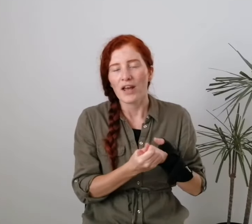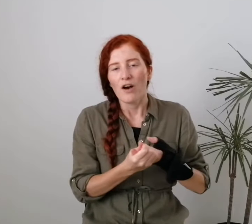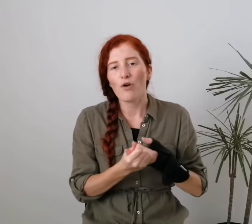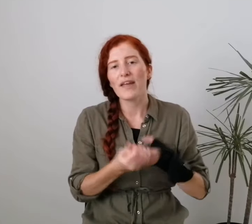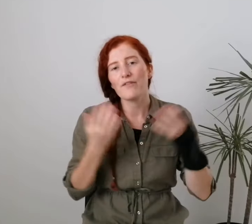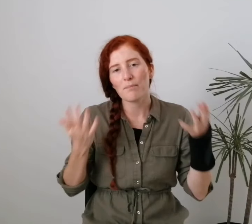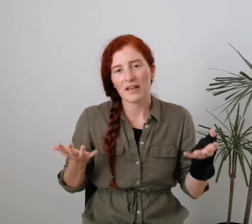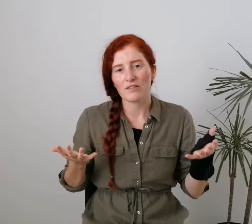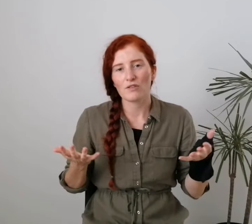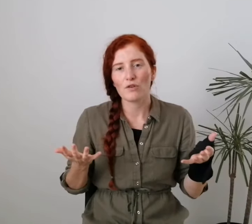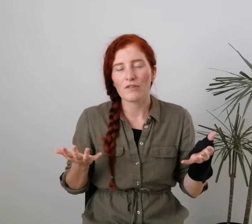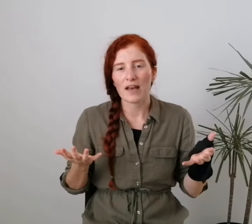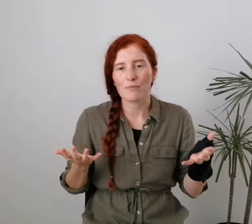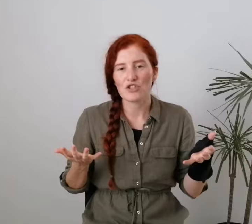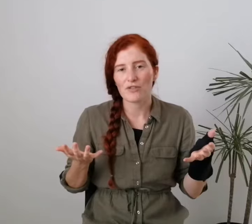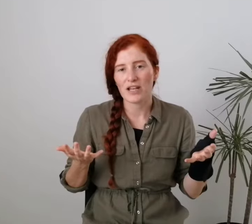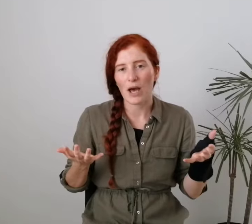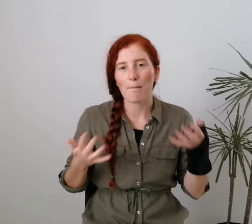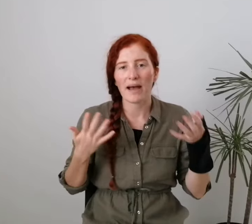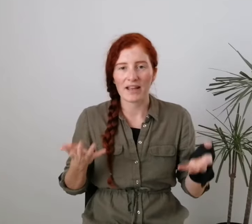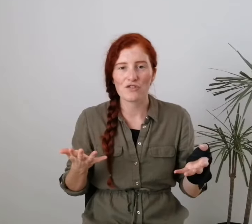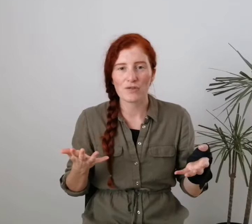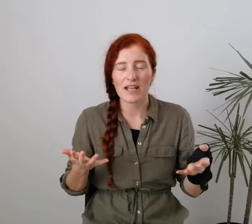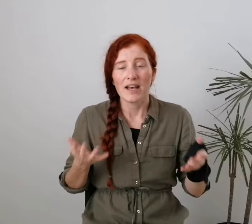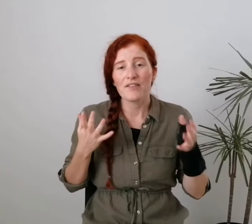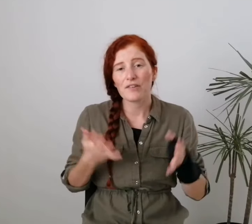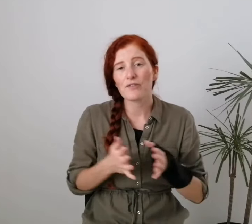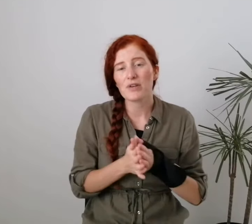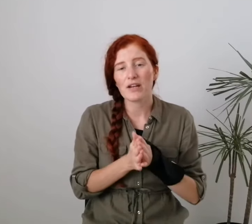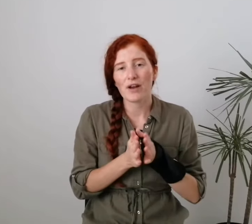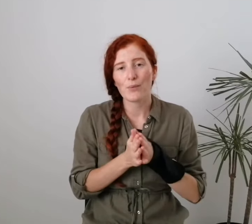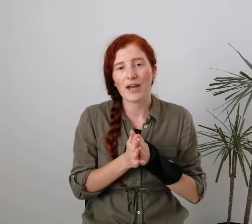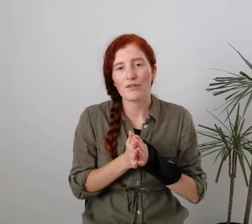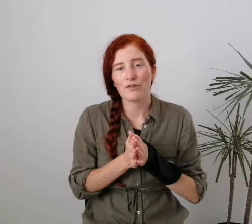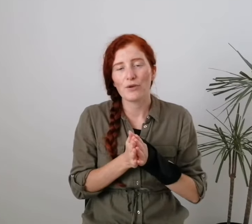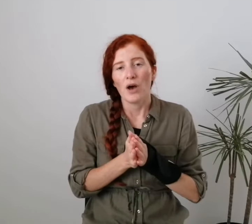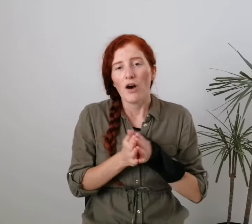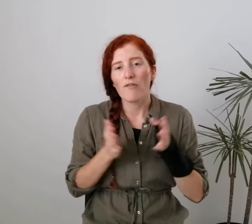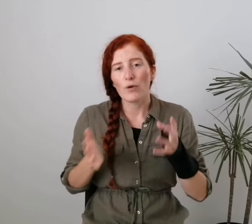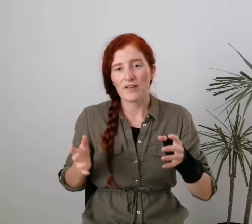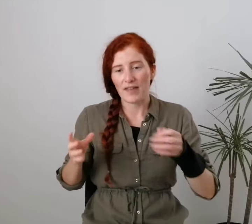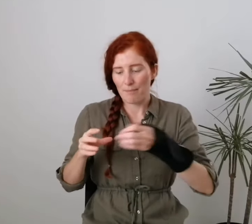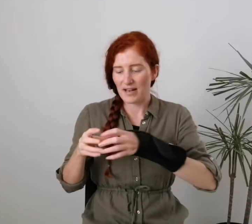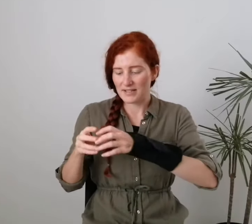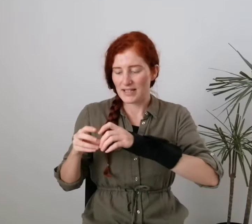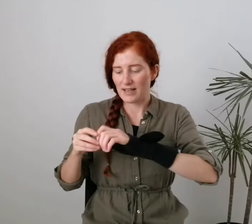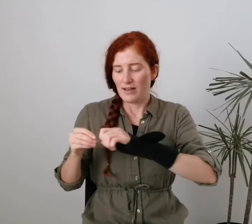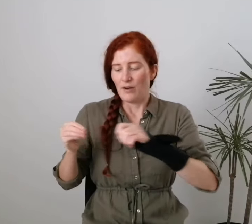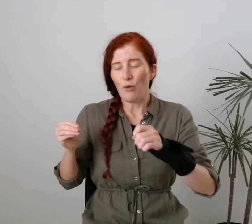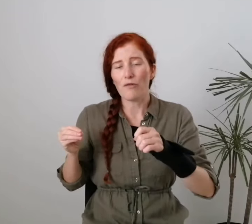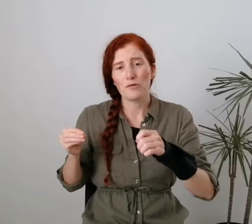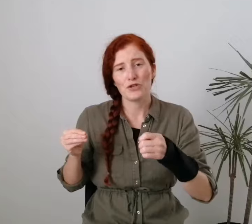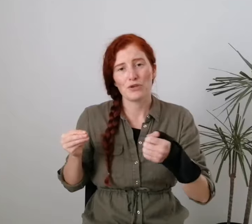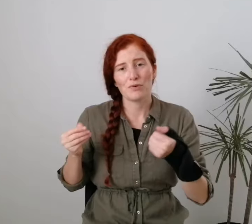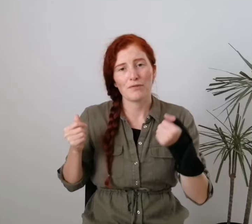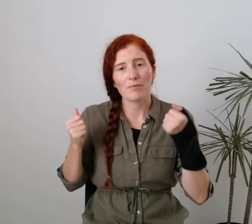or even better, tooth tabs generally come package free. This is a really great way to avoid that plastic awful tube of